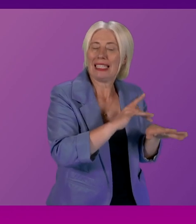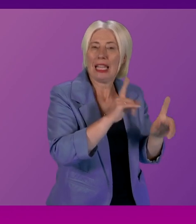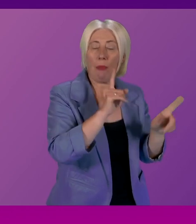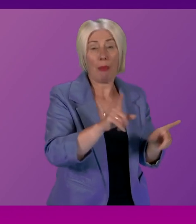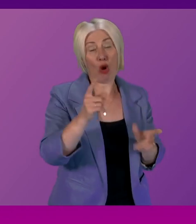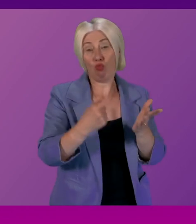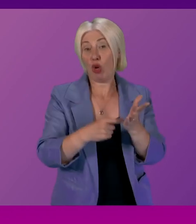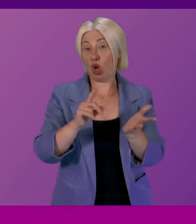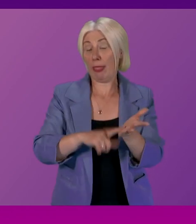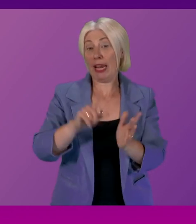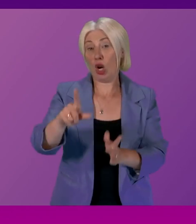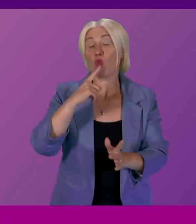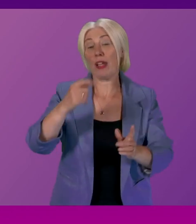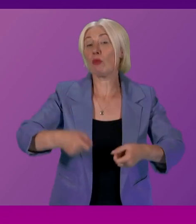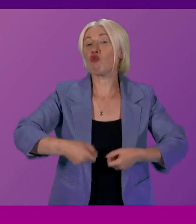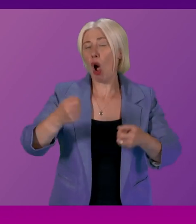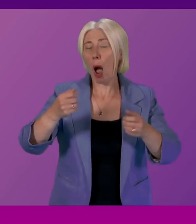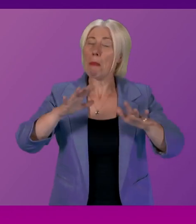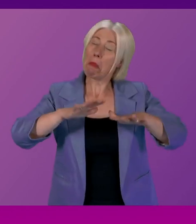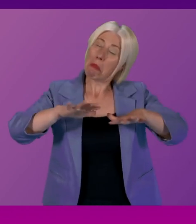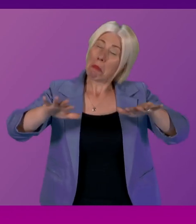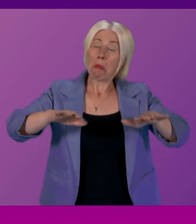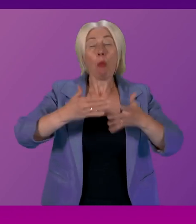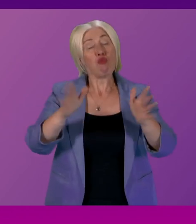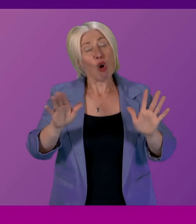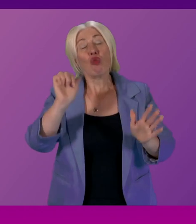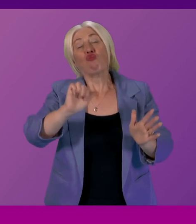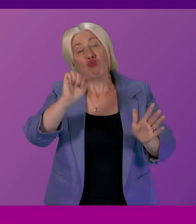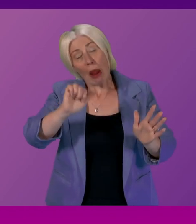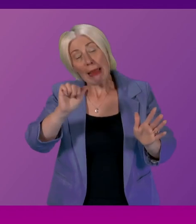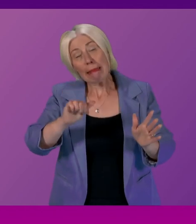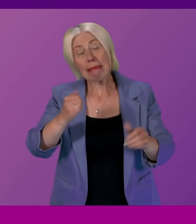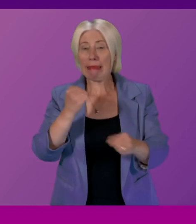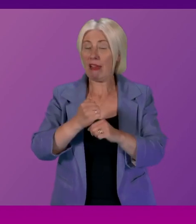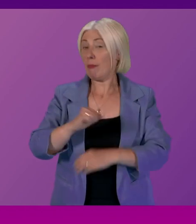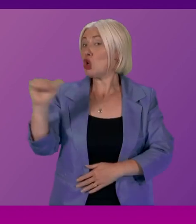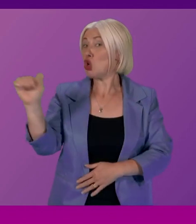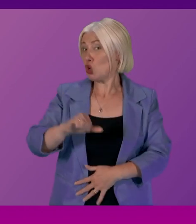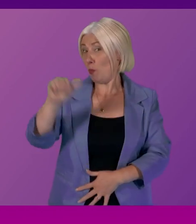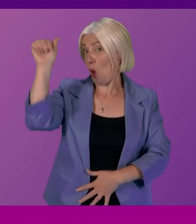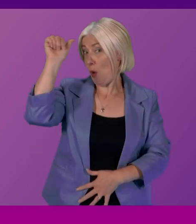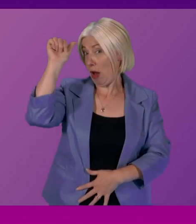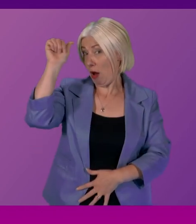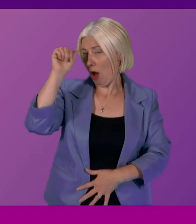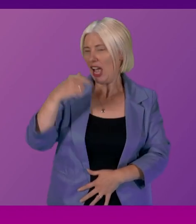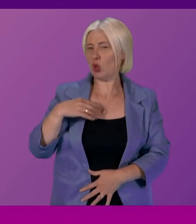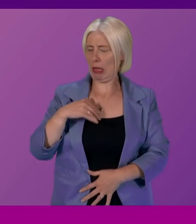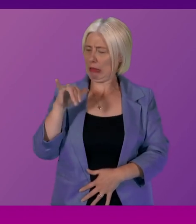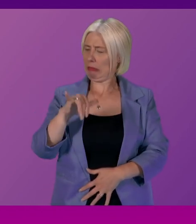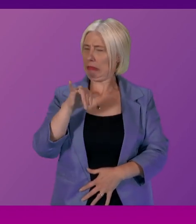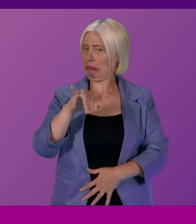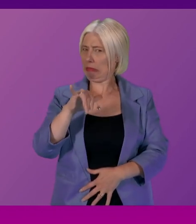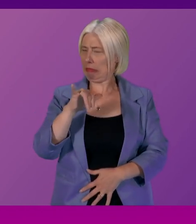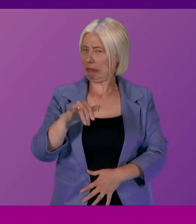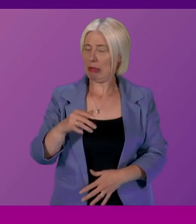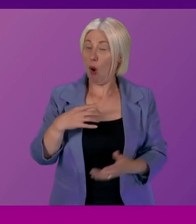makes broadly are absolutely right and government should be very aware and wary of the spend